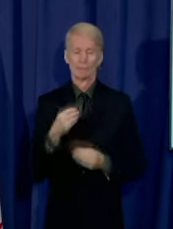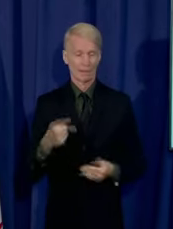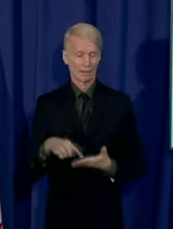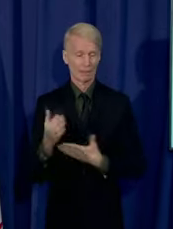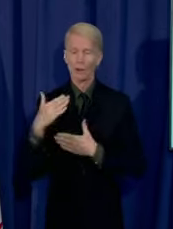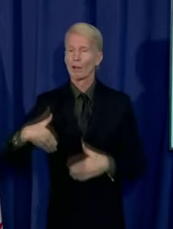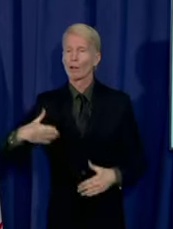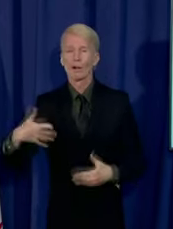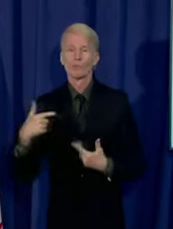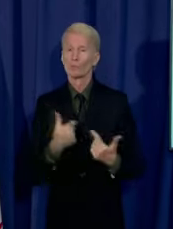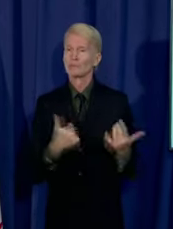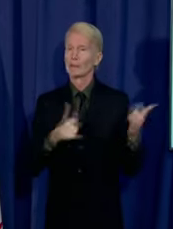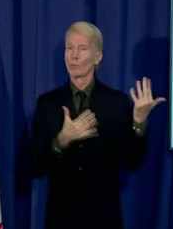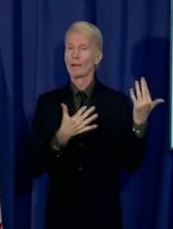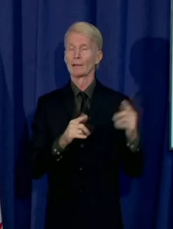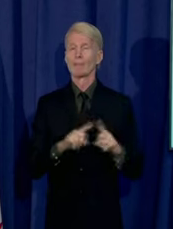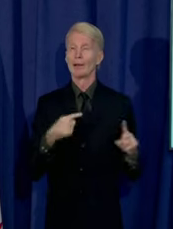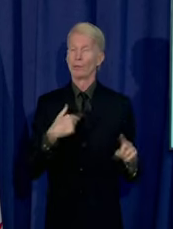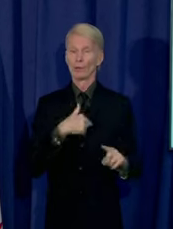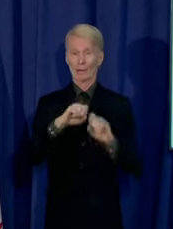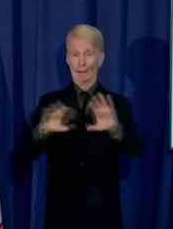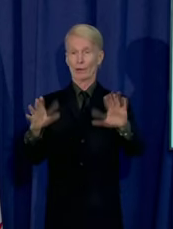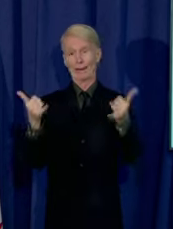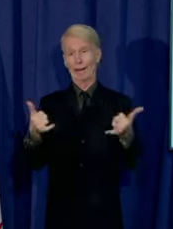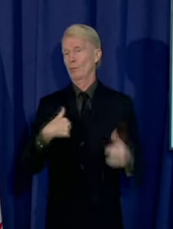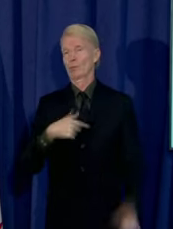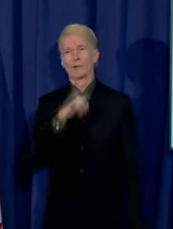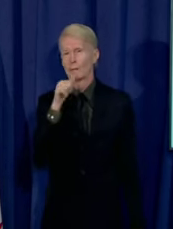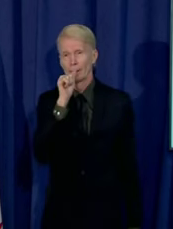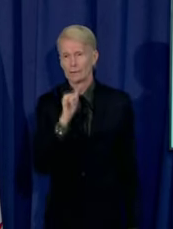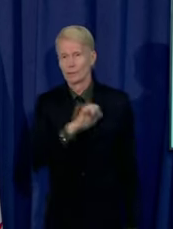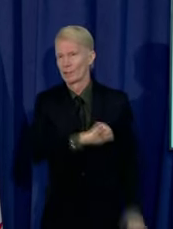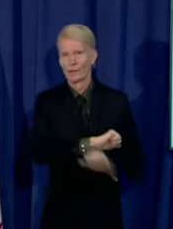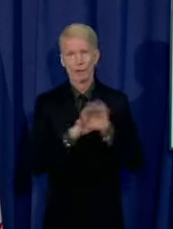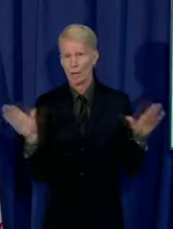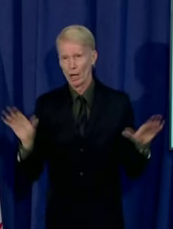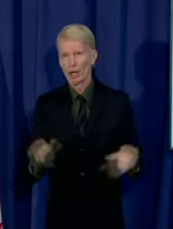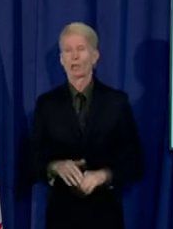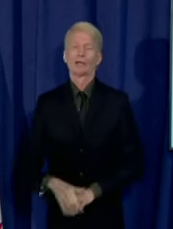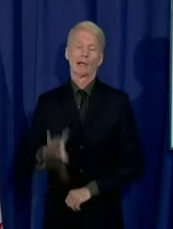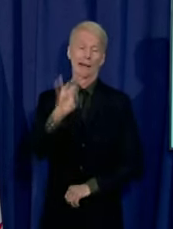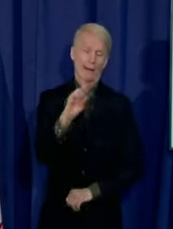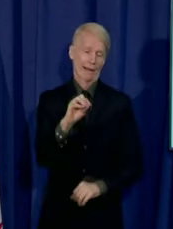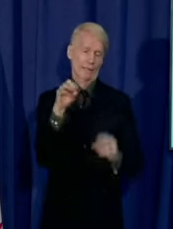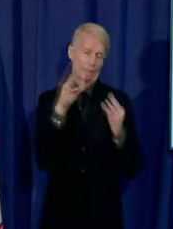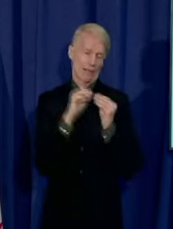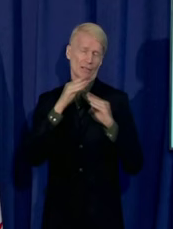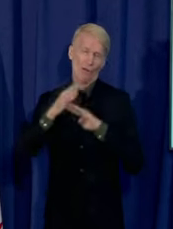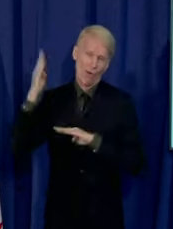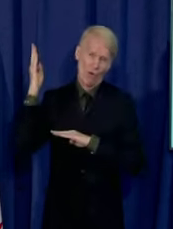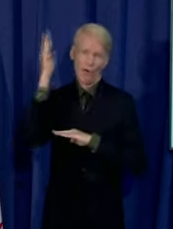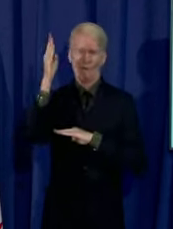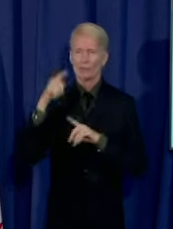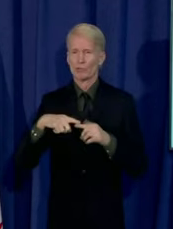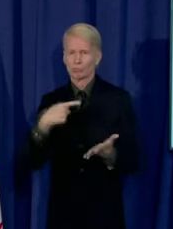But to be clear, not patiently, not anymore. After 80-plus meetings and going above and beyond